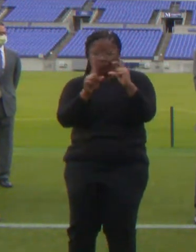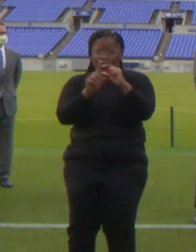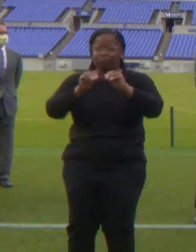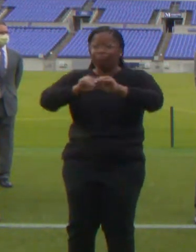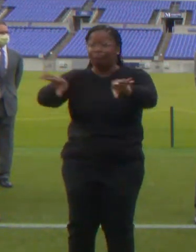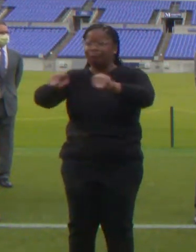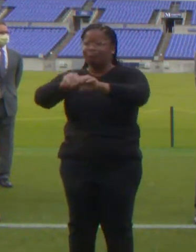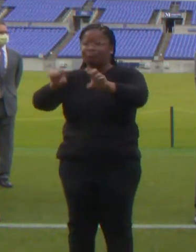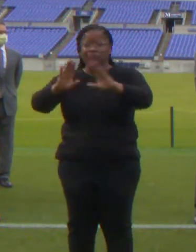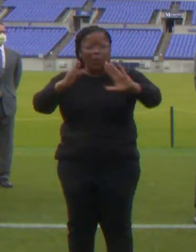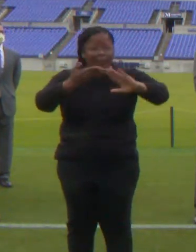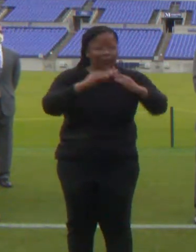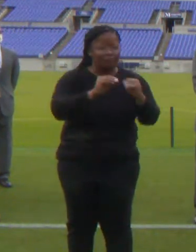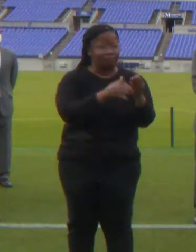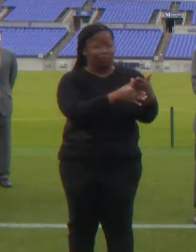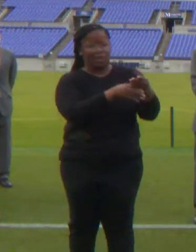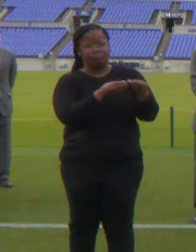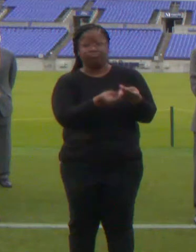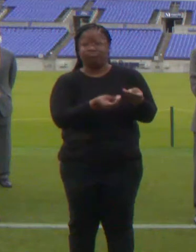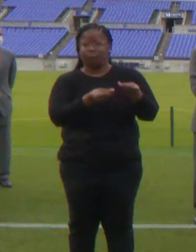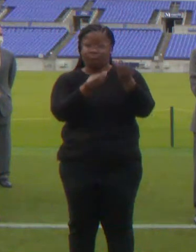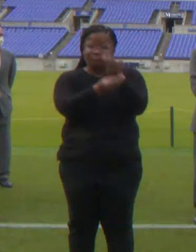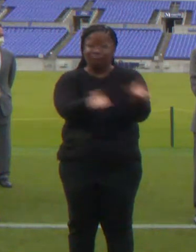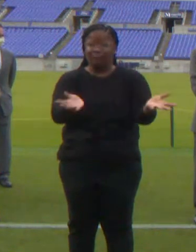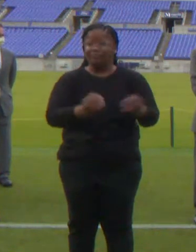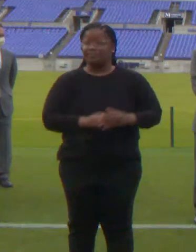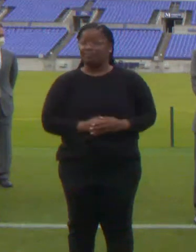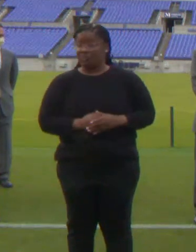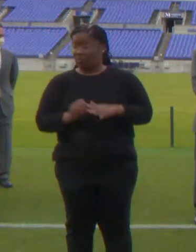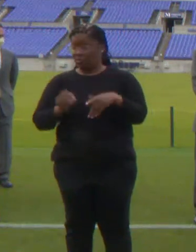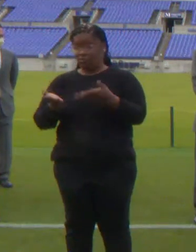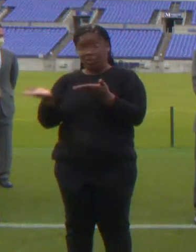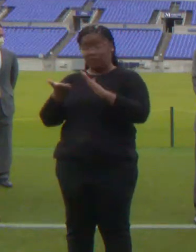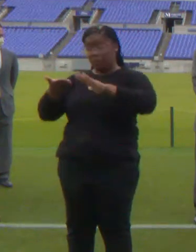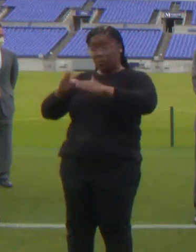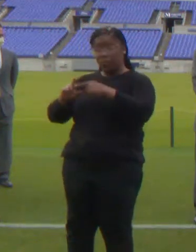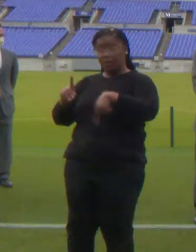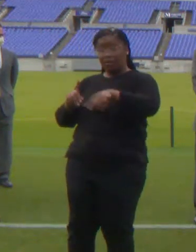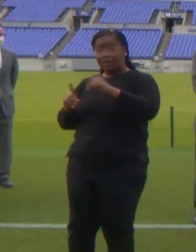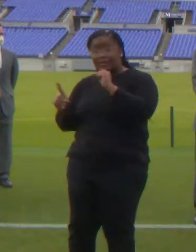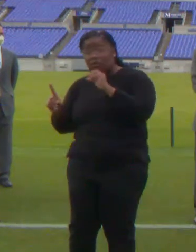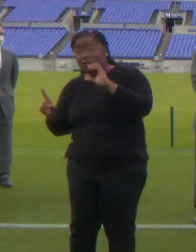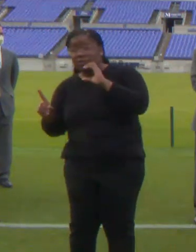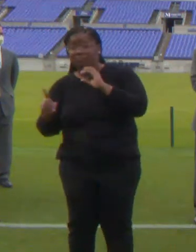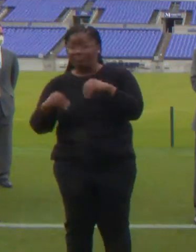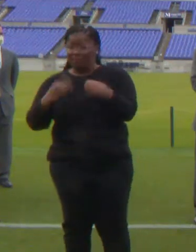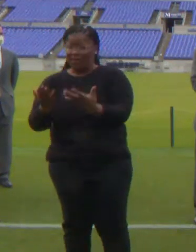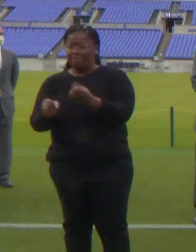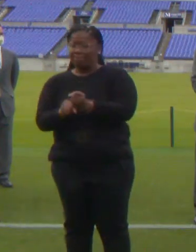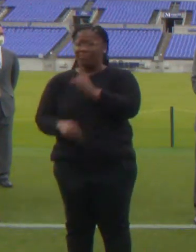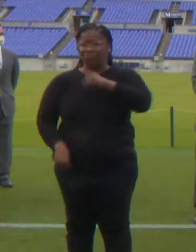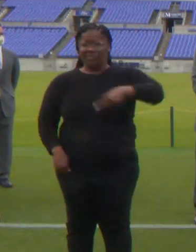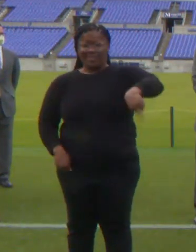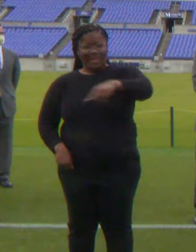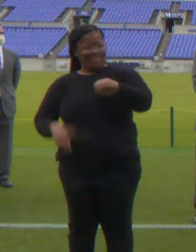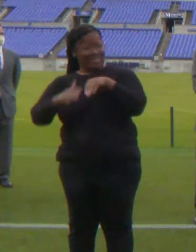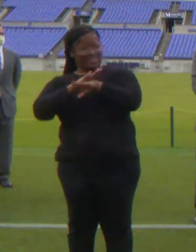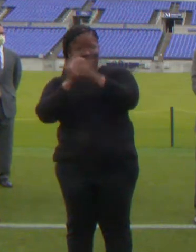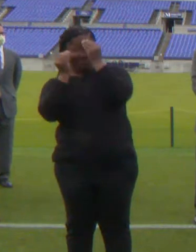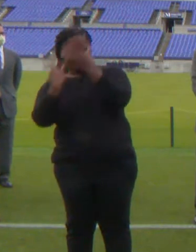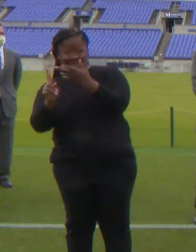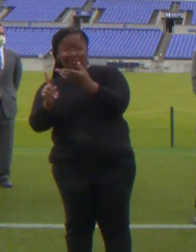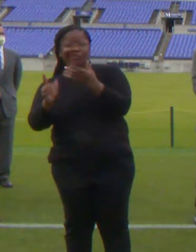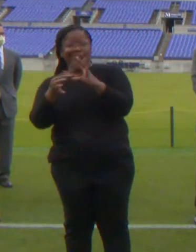underserved minority and Maryland seniors and ensuring that they have access to vaccines, testing, and other